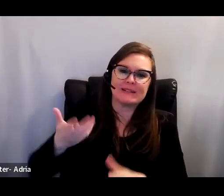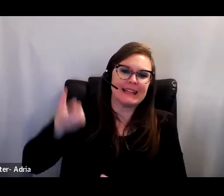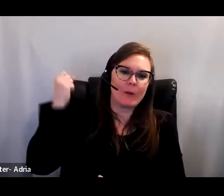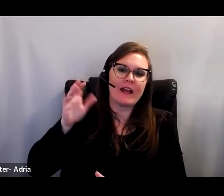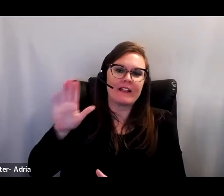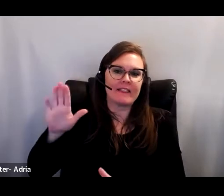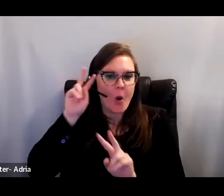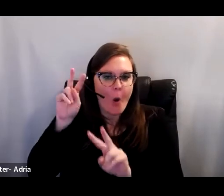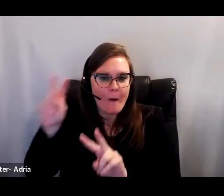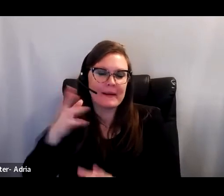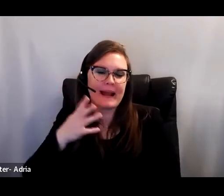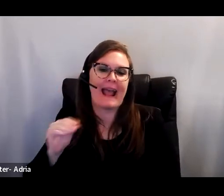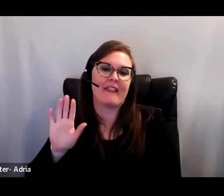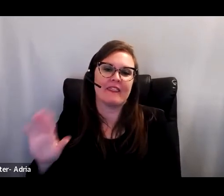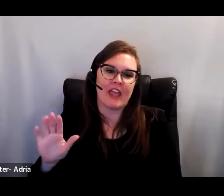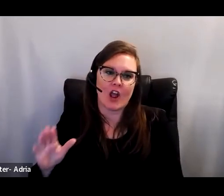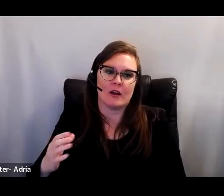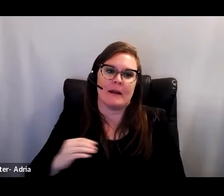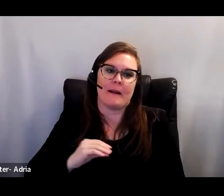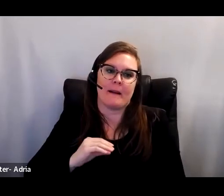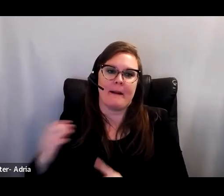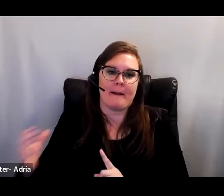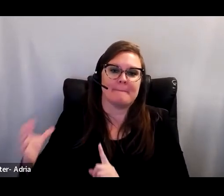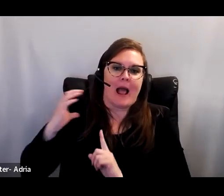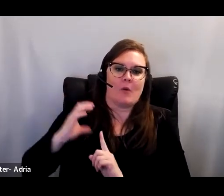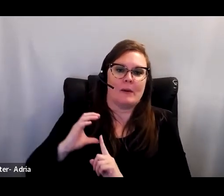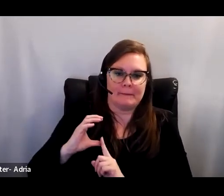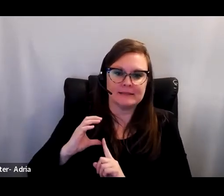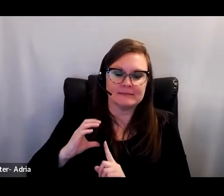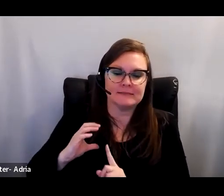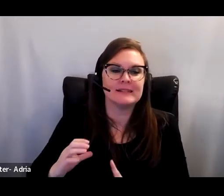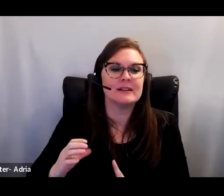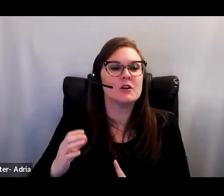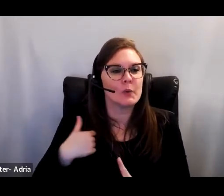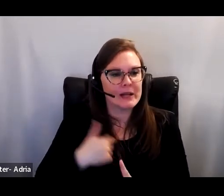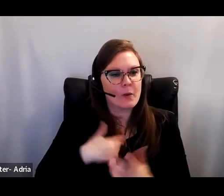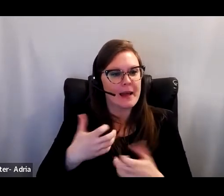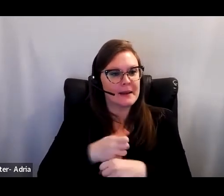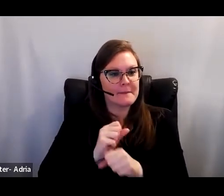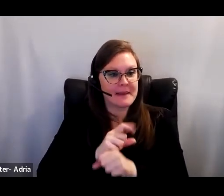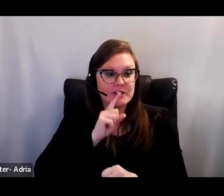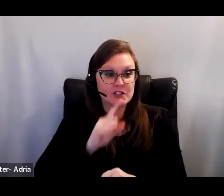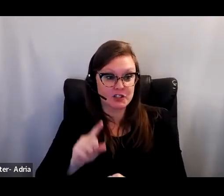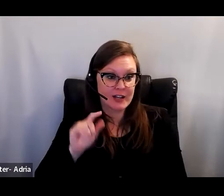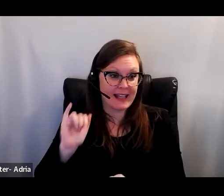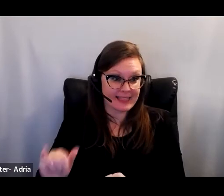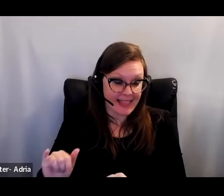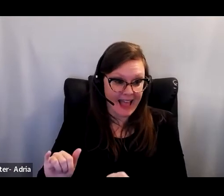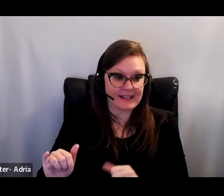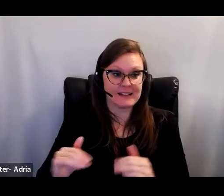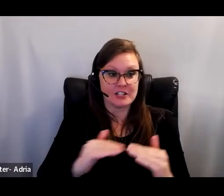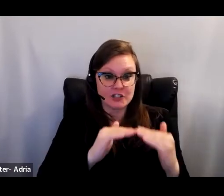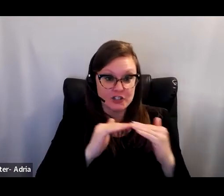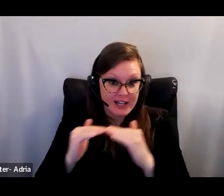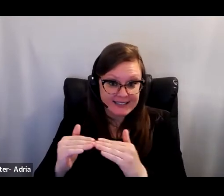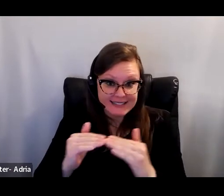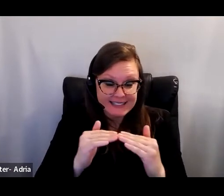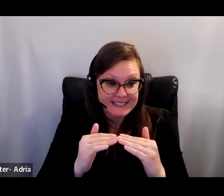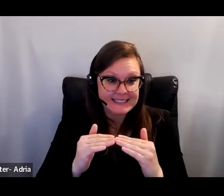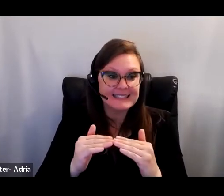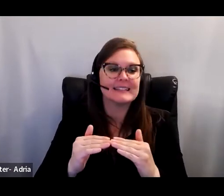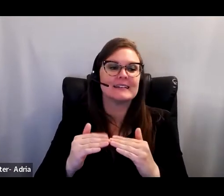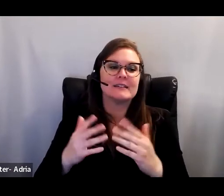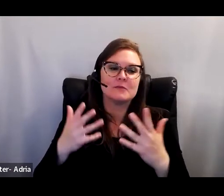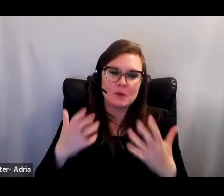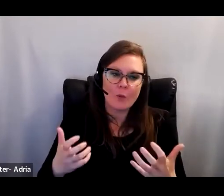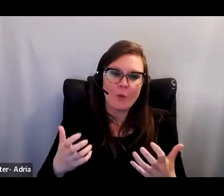hopefulness empowers us to continue our work for justice, even as the forces of injustice may gain greater power for